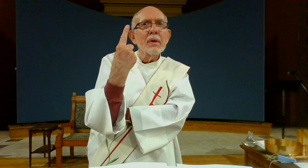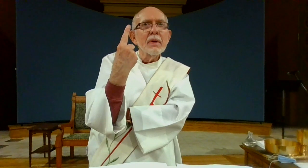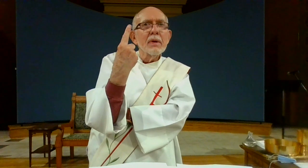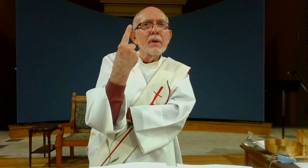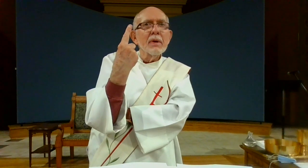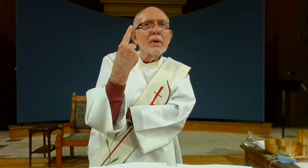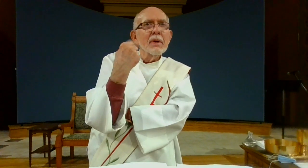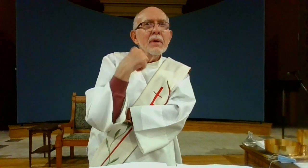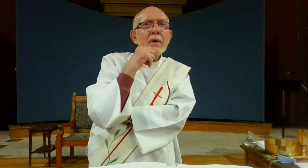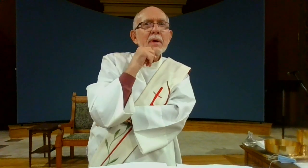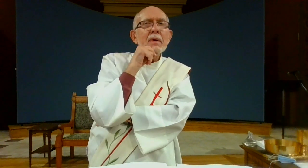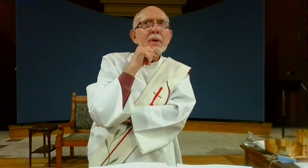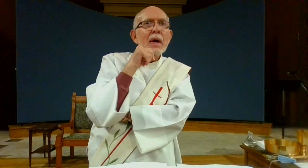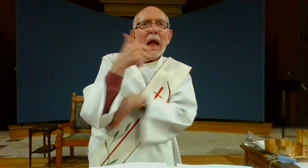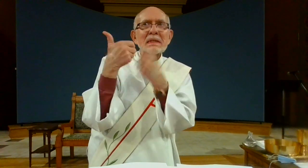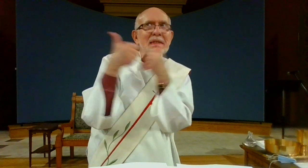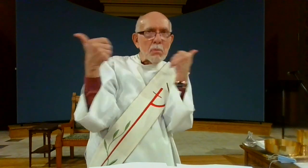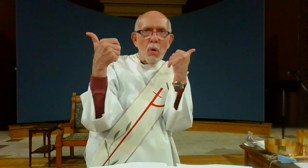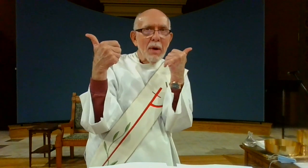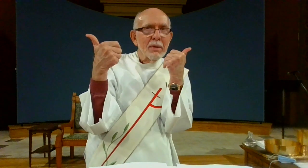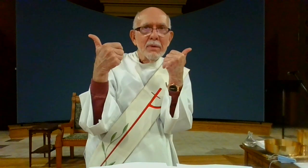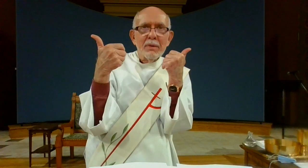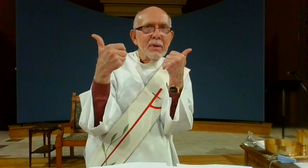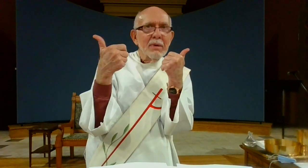we are one not separate